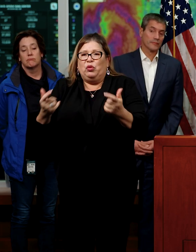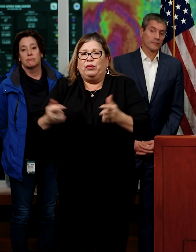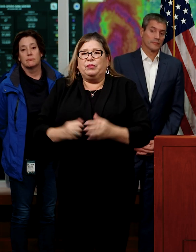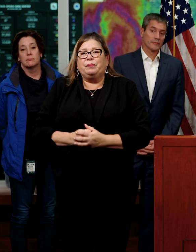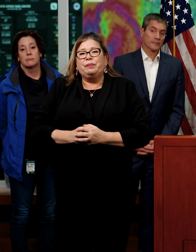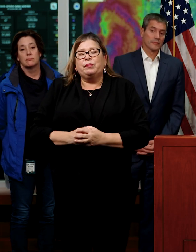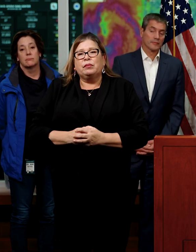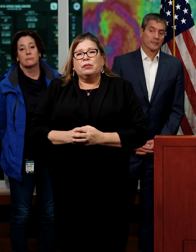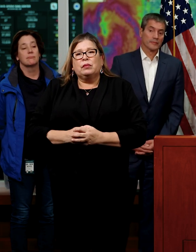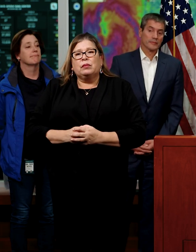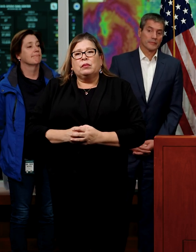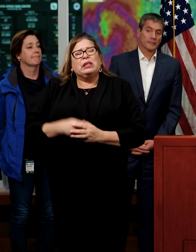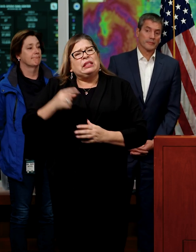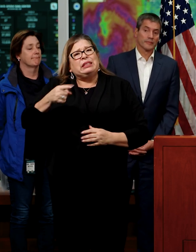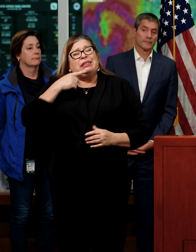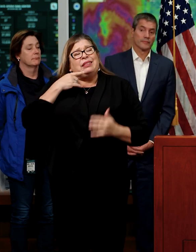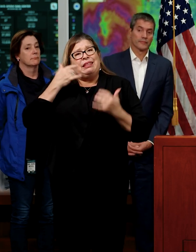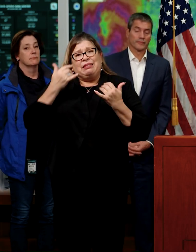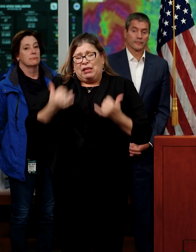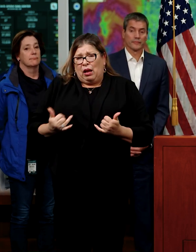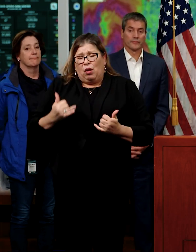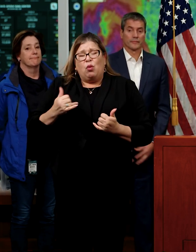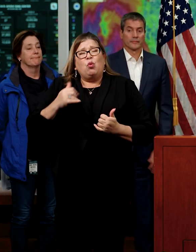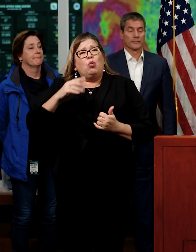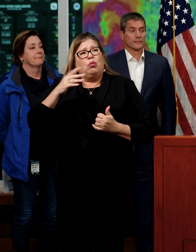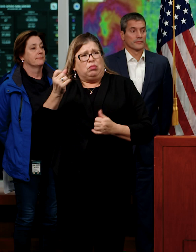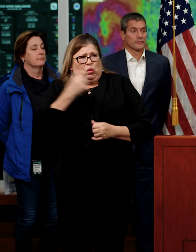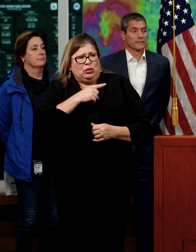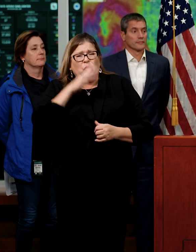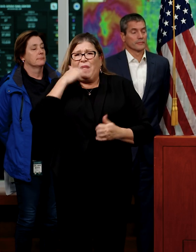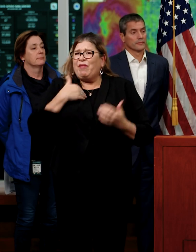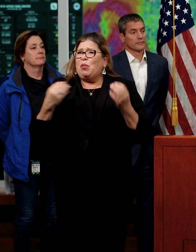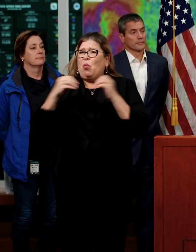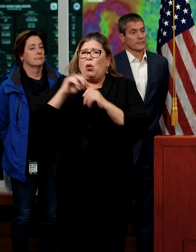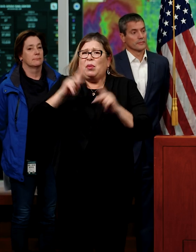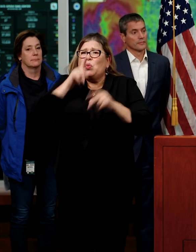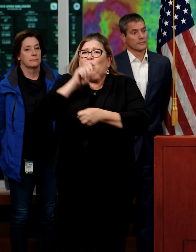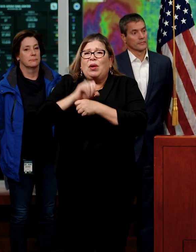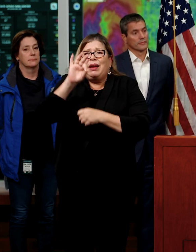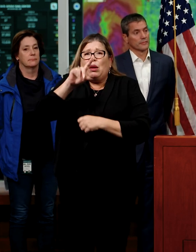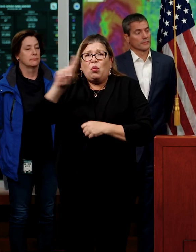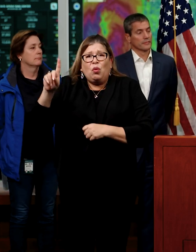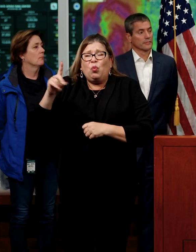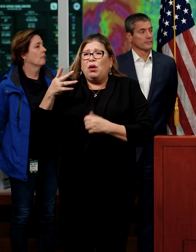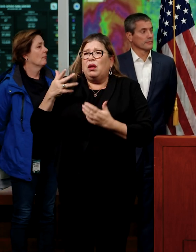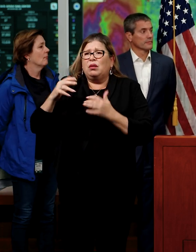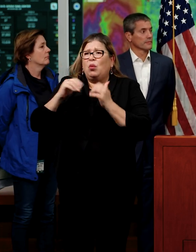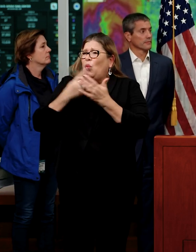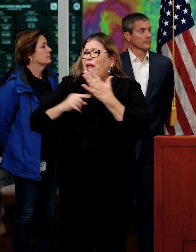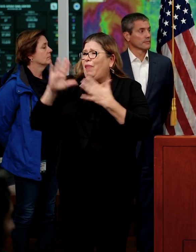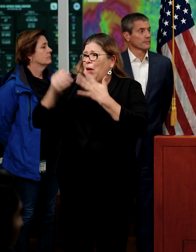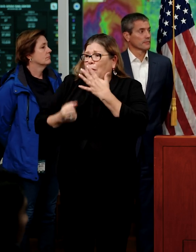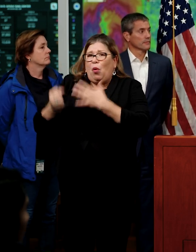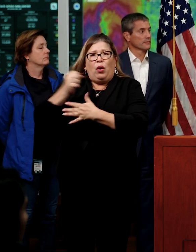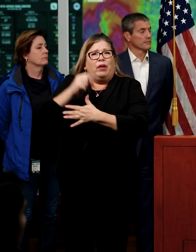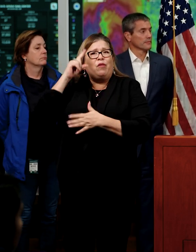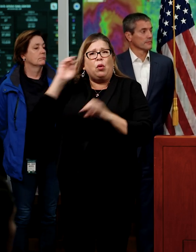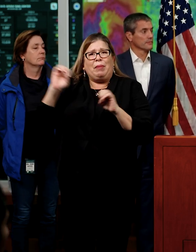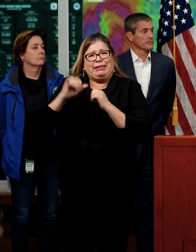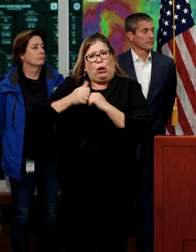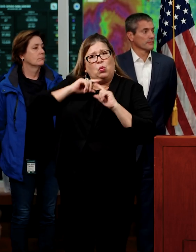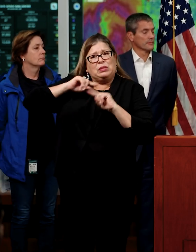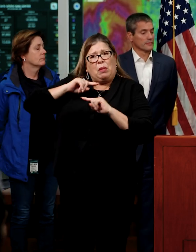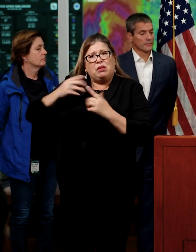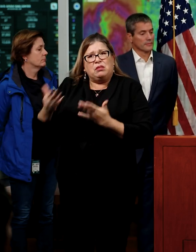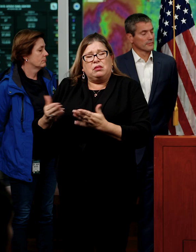911 call centers to make sure that calls can answer right away time. what is that priority of the call like? Chief, do you want to